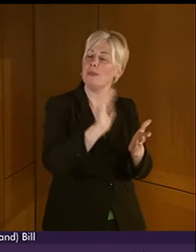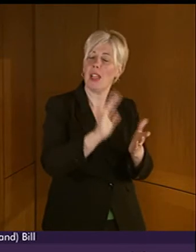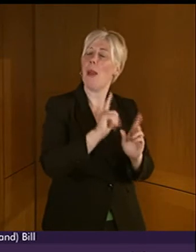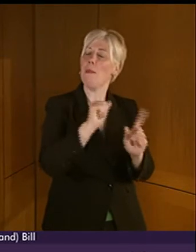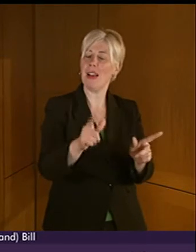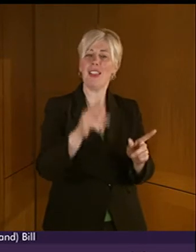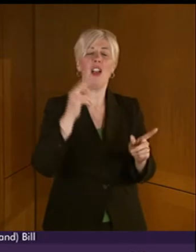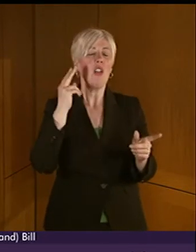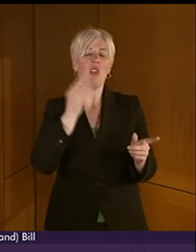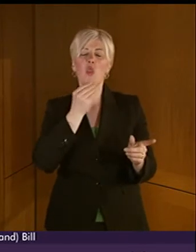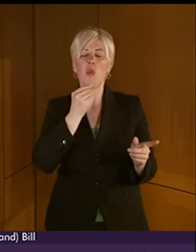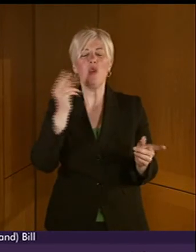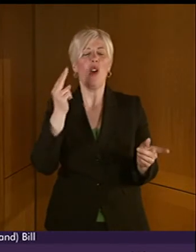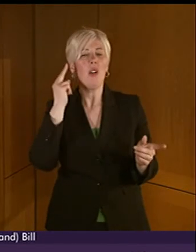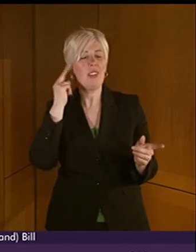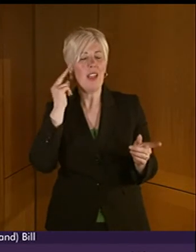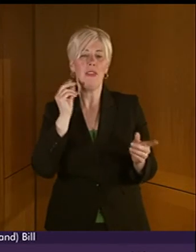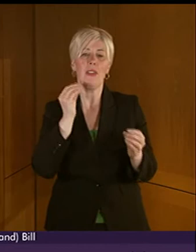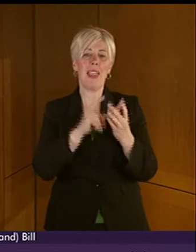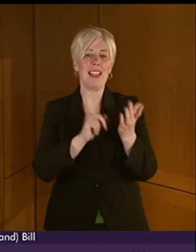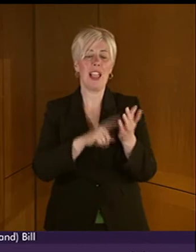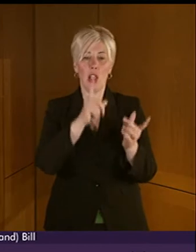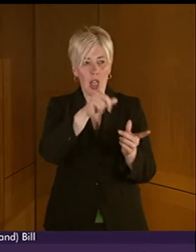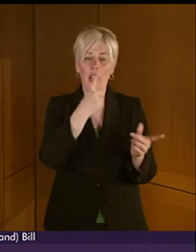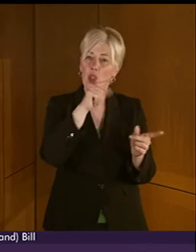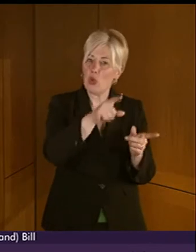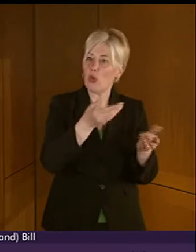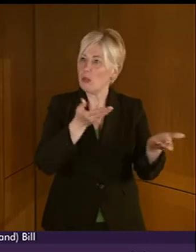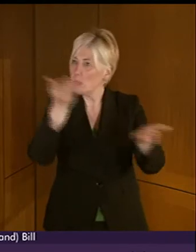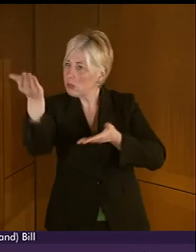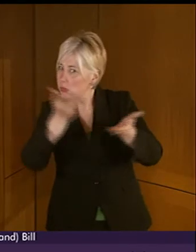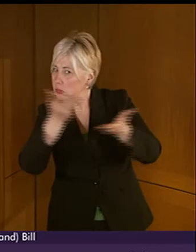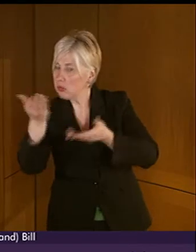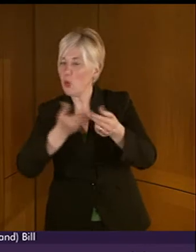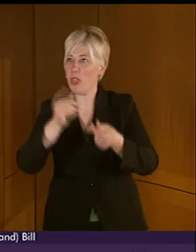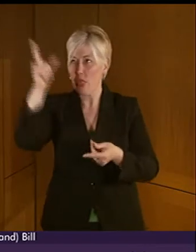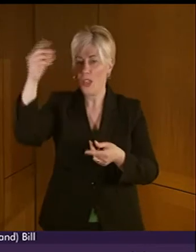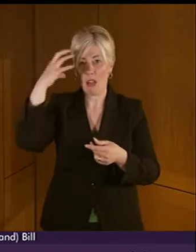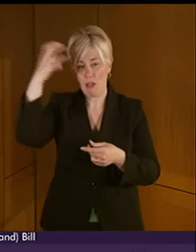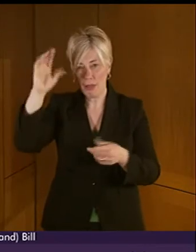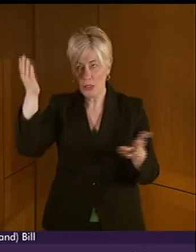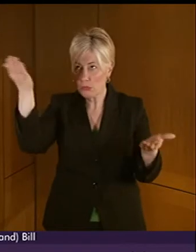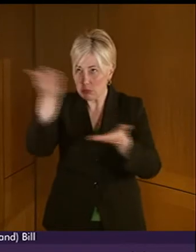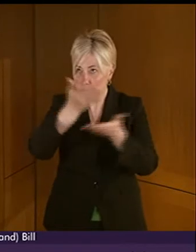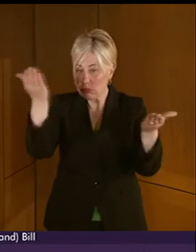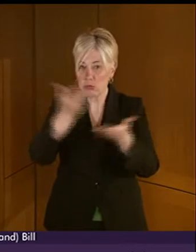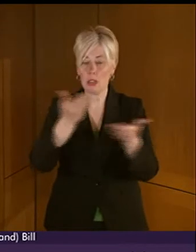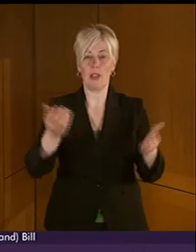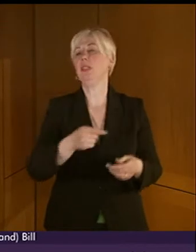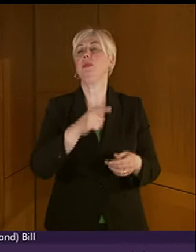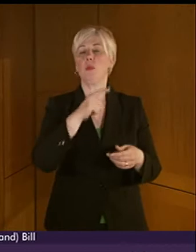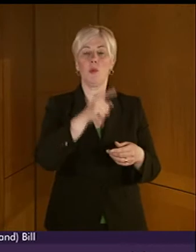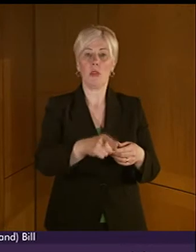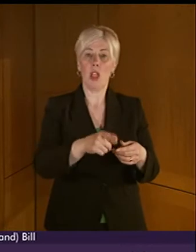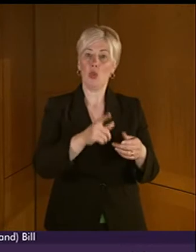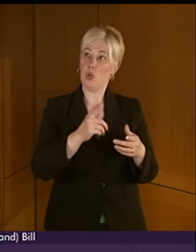BSL, deaf and hearing impaired community to liaise and communicate with the Scottish Government. The voices of this community are heard all too rarely in